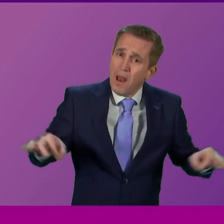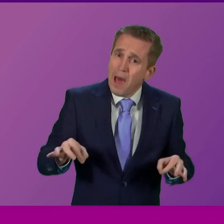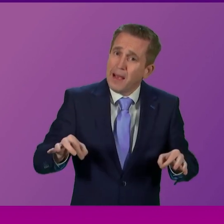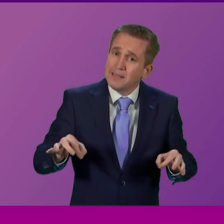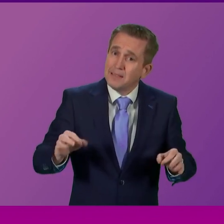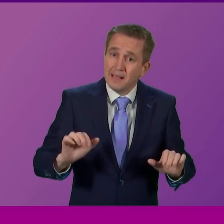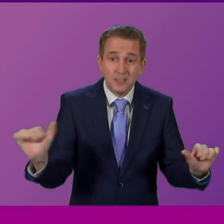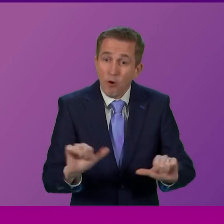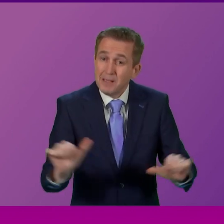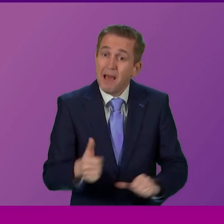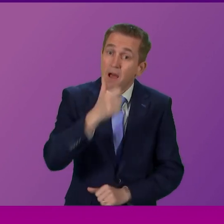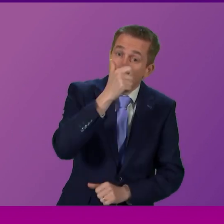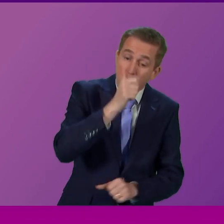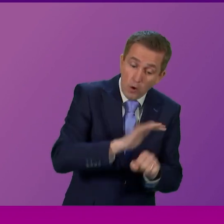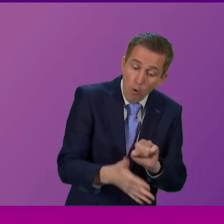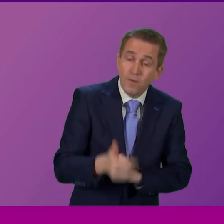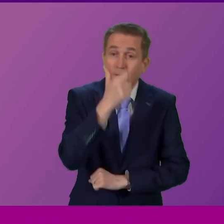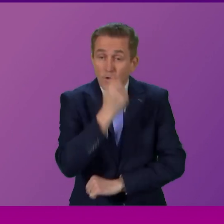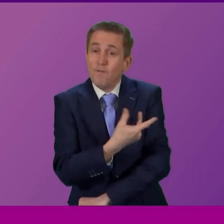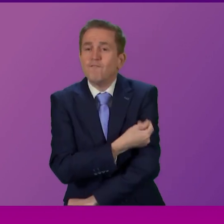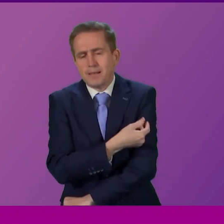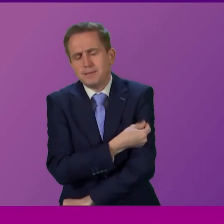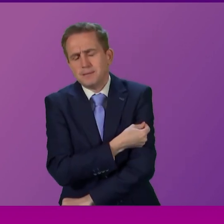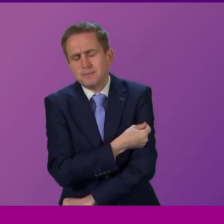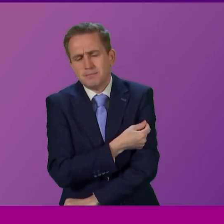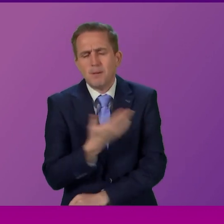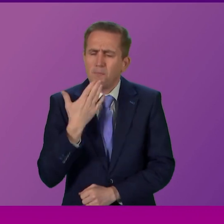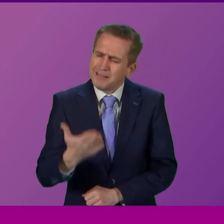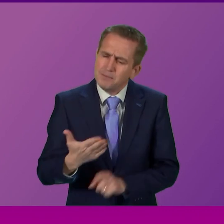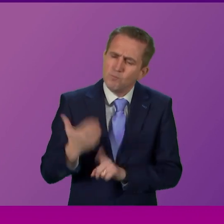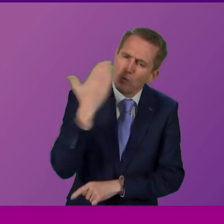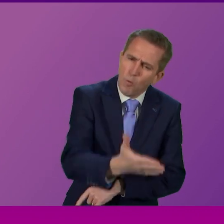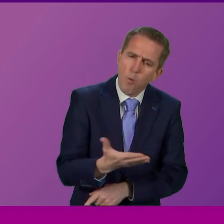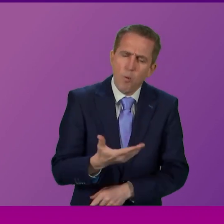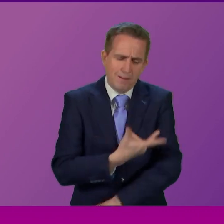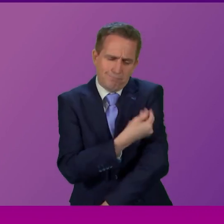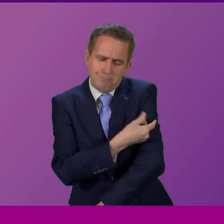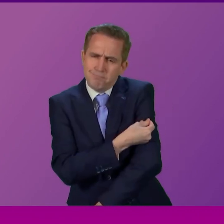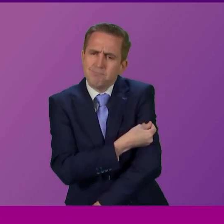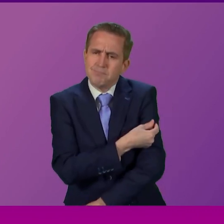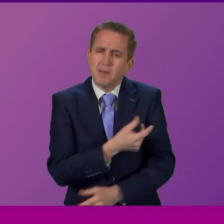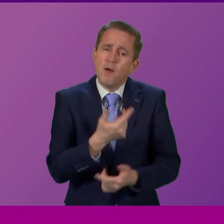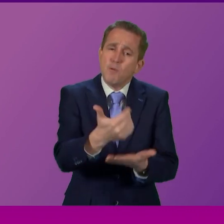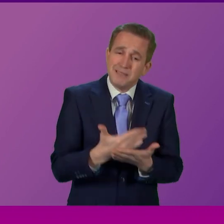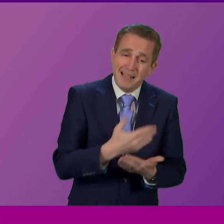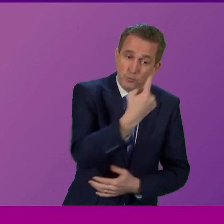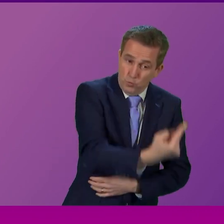and social care worker and you haven't had the COVID or flu vaccine please do come forward. will help to protect you and hopefully protect those that you give